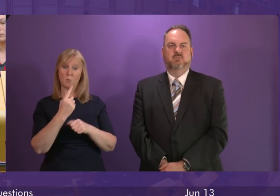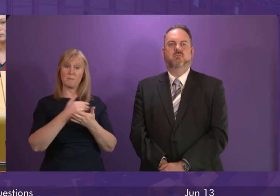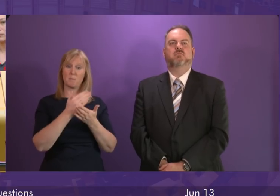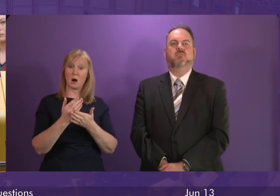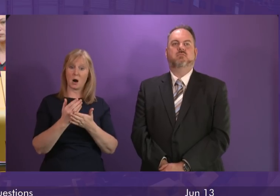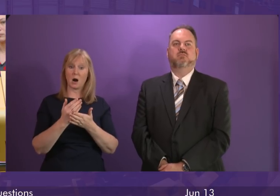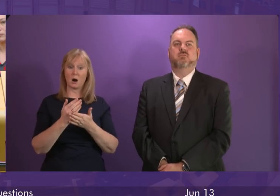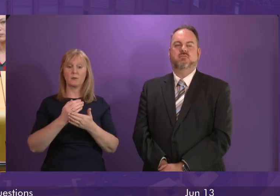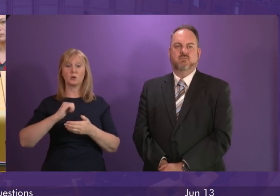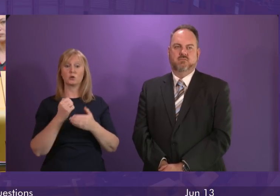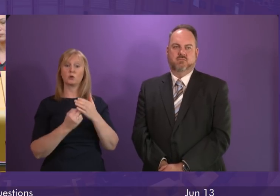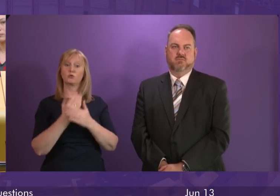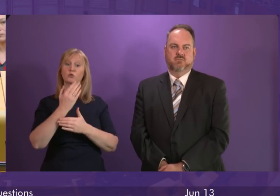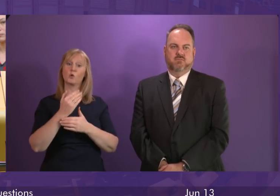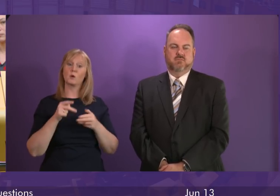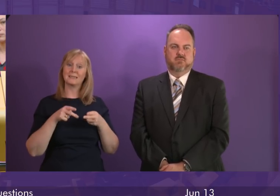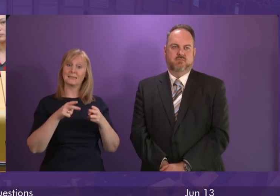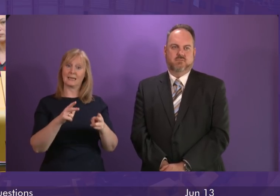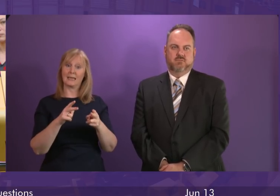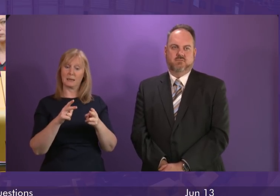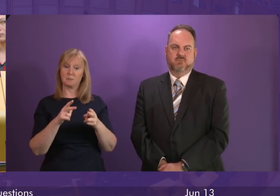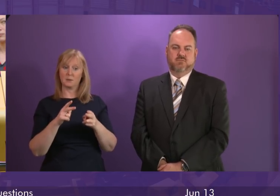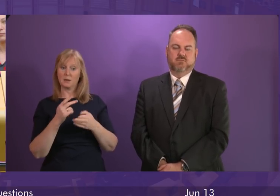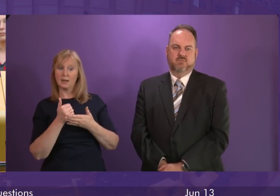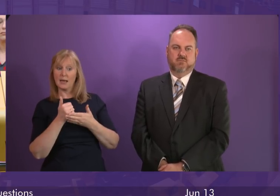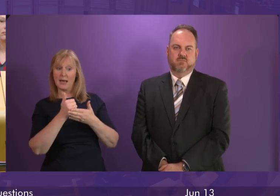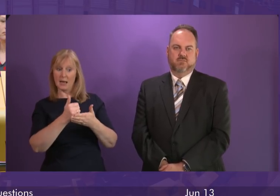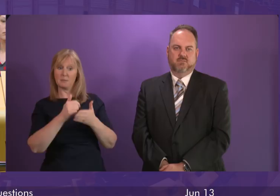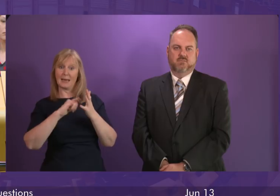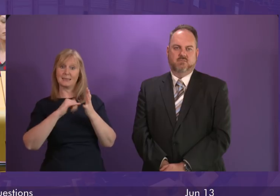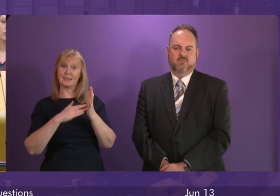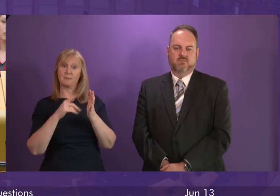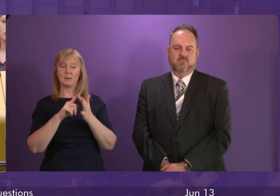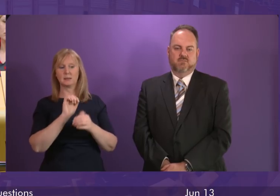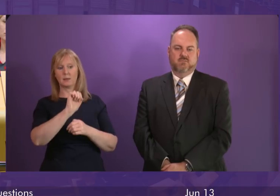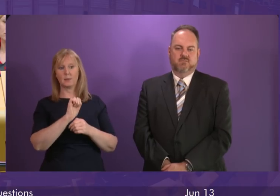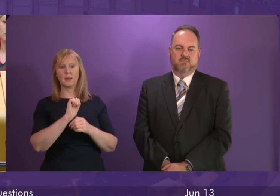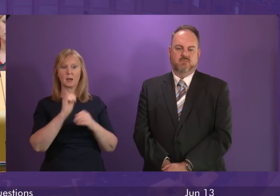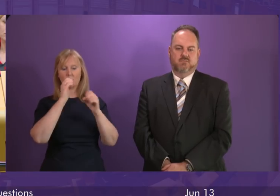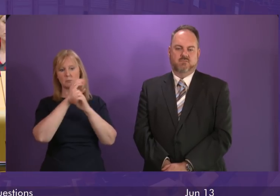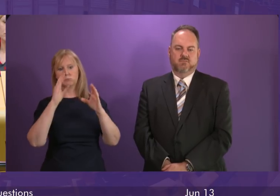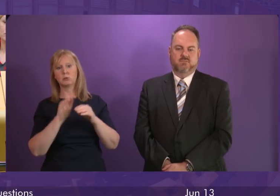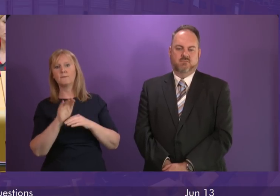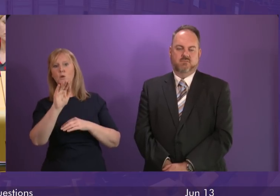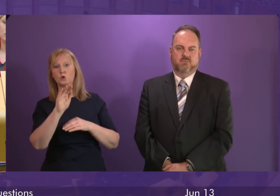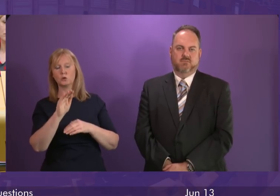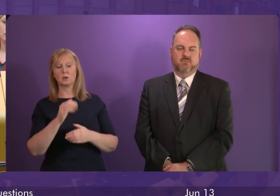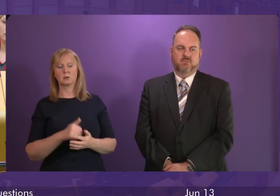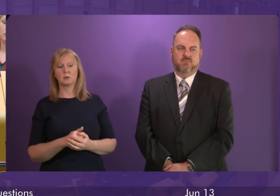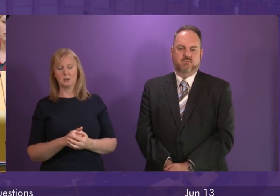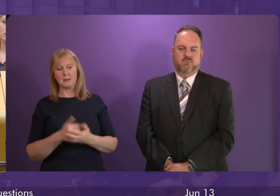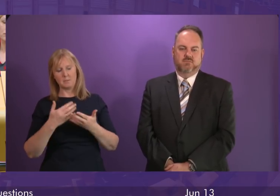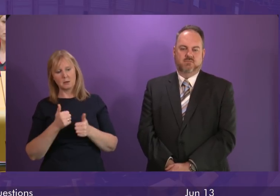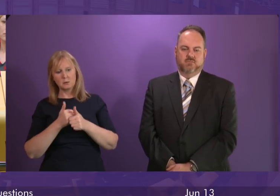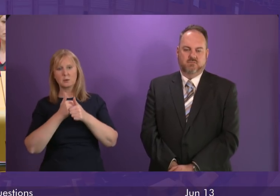a range of financial interventions aimed at helping SMEs realise their growth in export ambitions and the growth scheme overall has supported